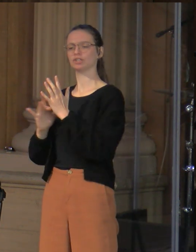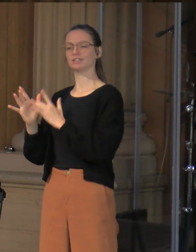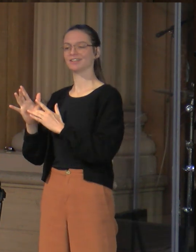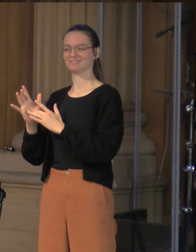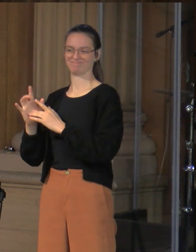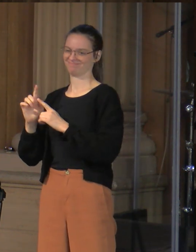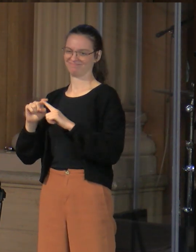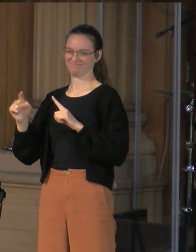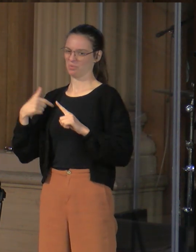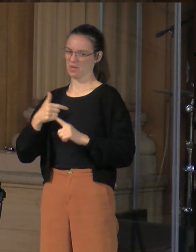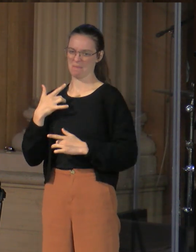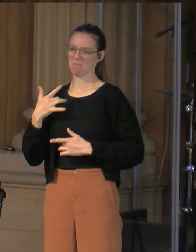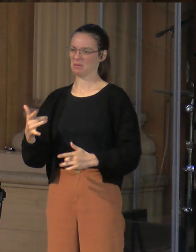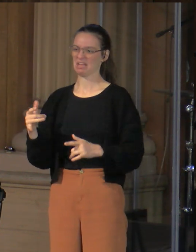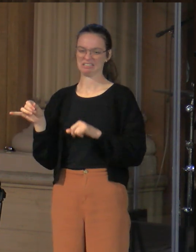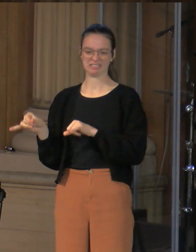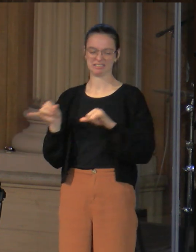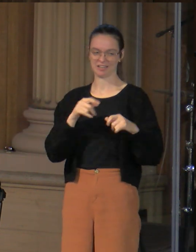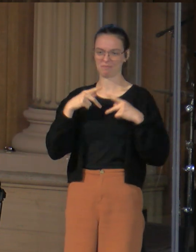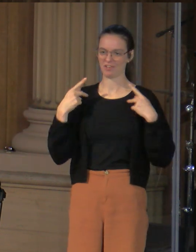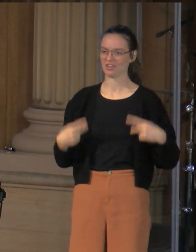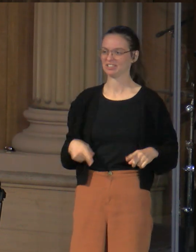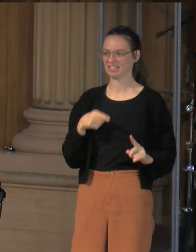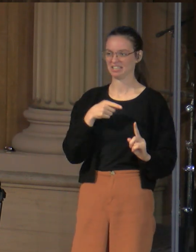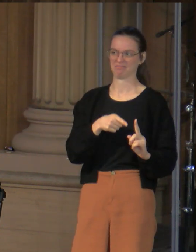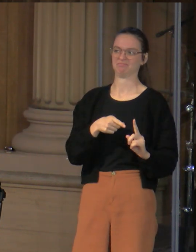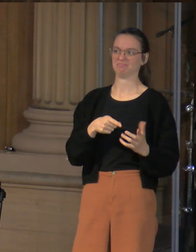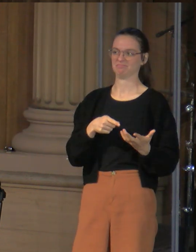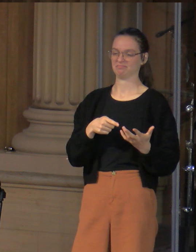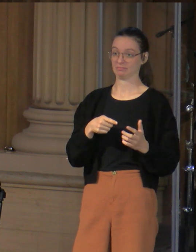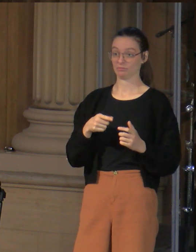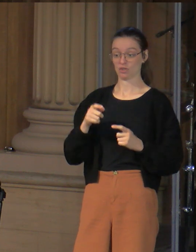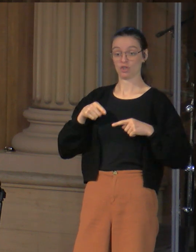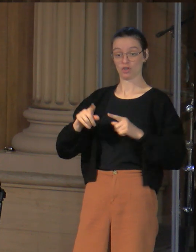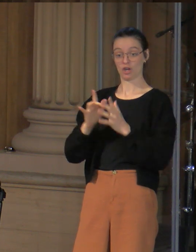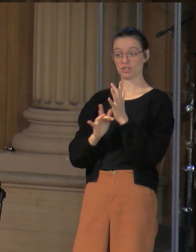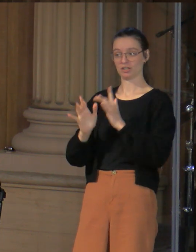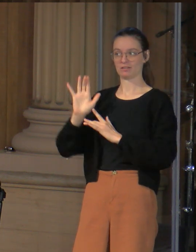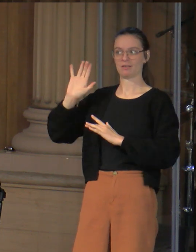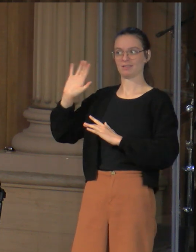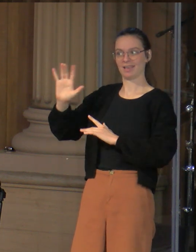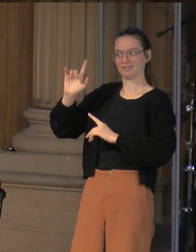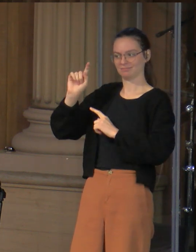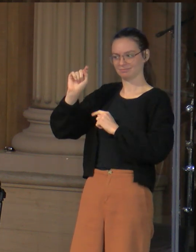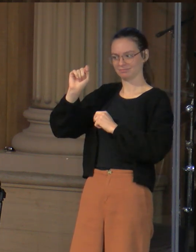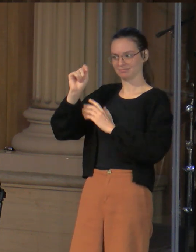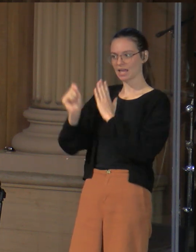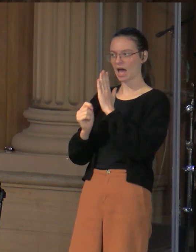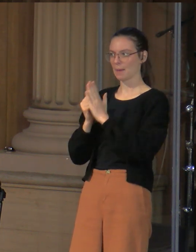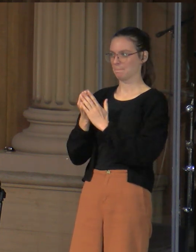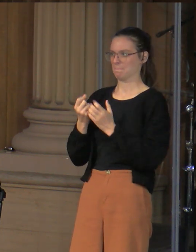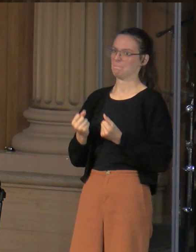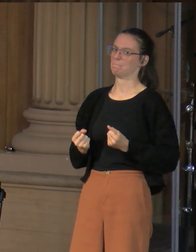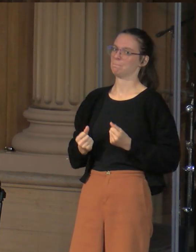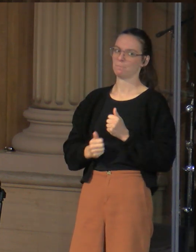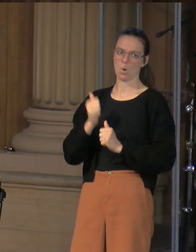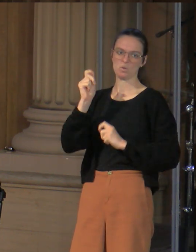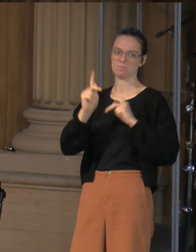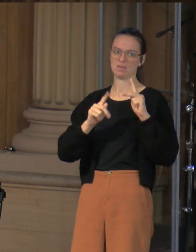even when Jesus came to be among them, the vast majority rejected Jesus. They didn't respond to him the right way. And